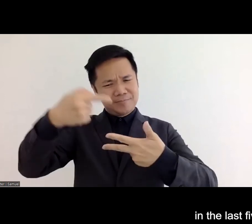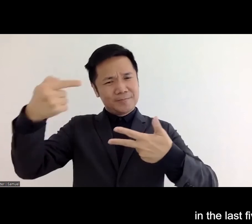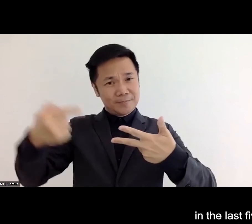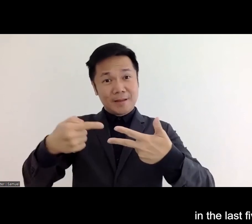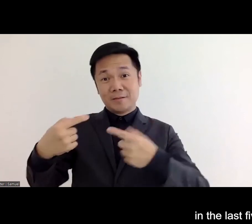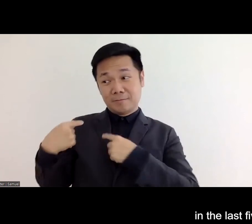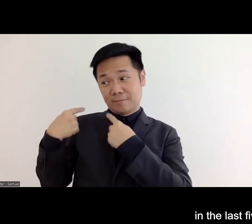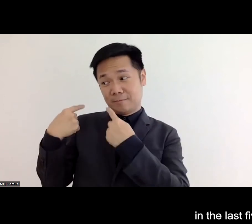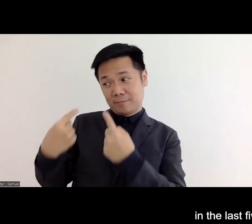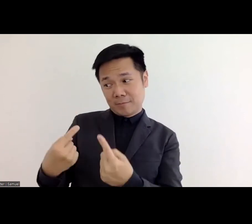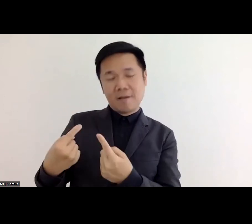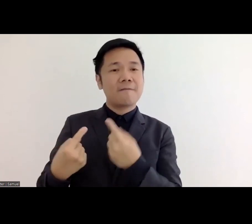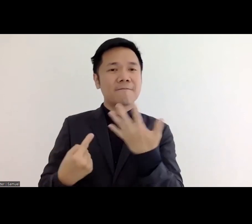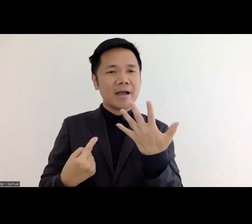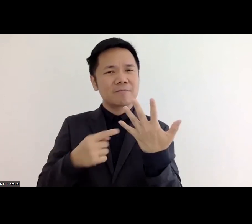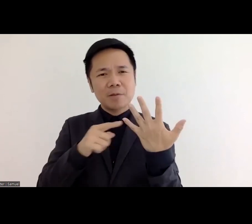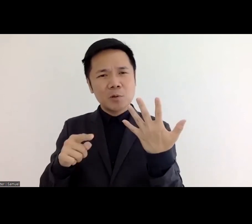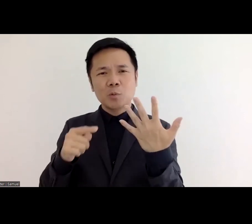past five to seven years i would say